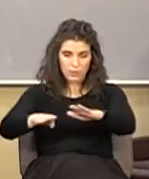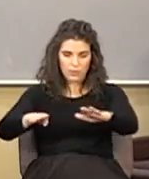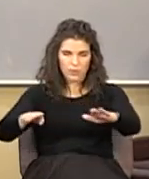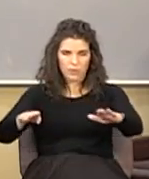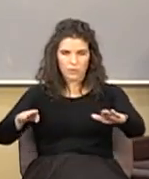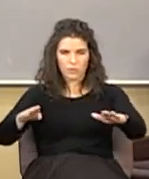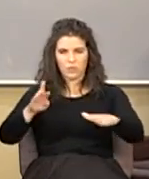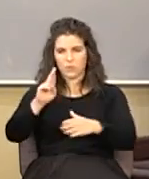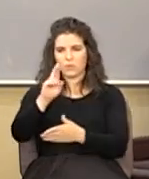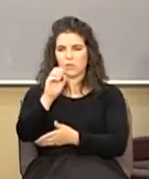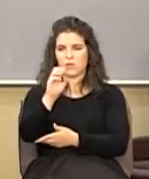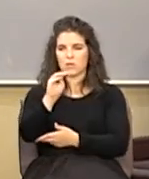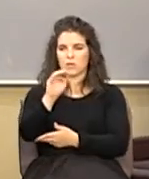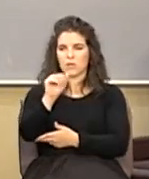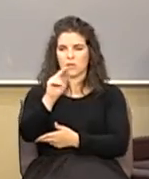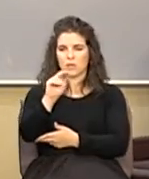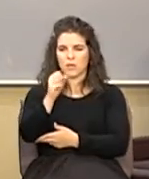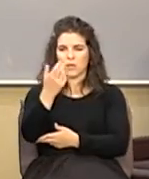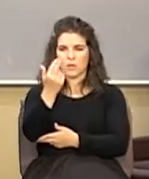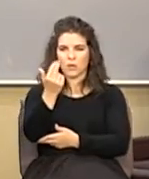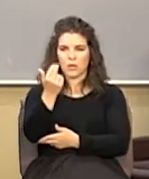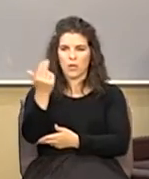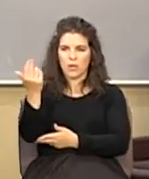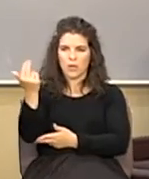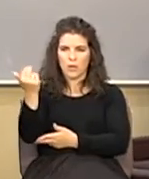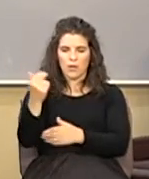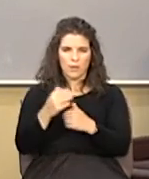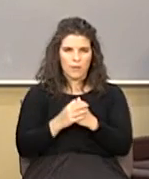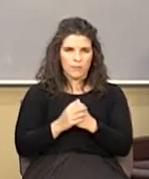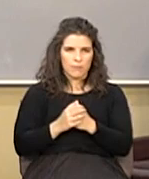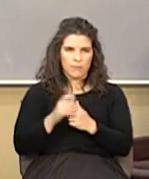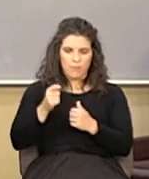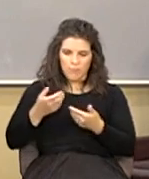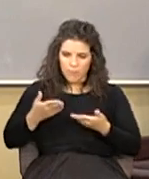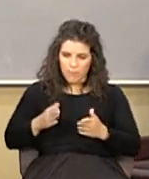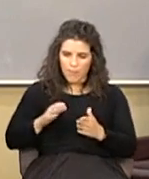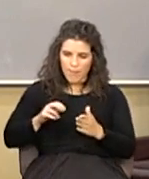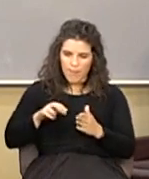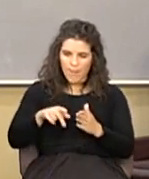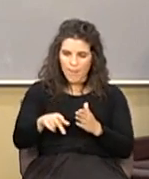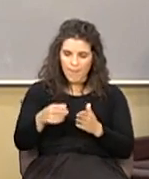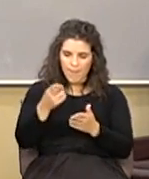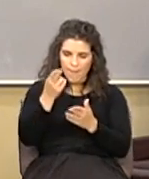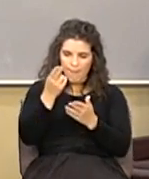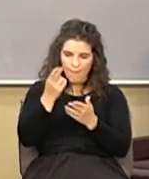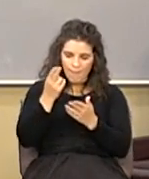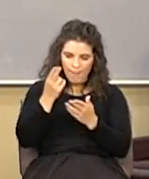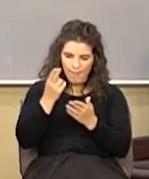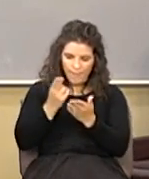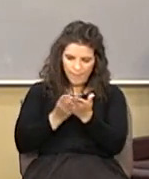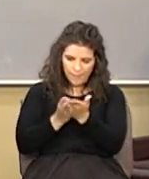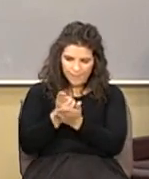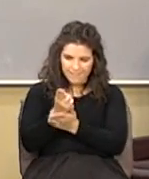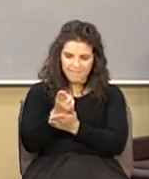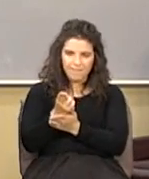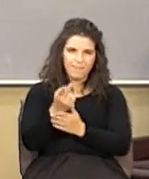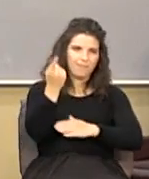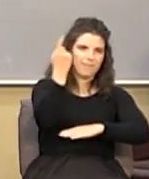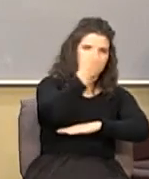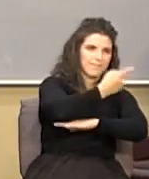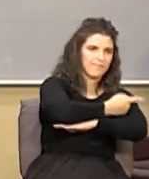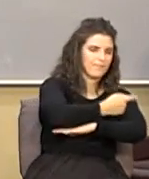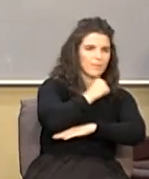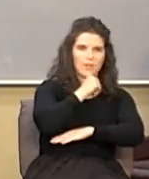Romans 13 verse 13 let us walk honestly as in the day not in